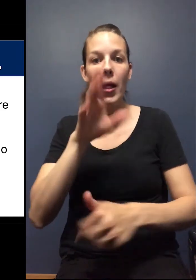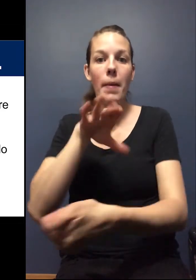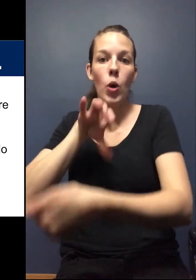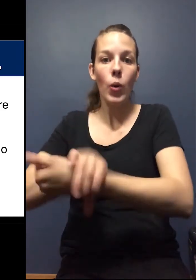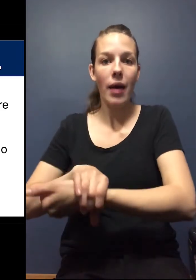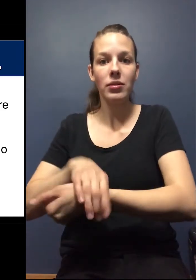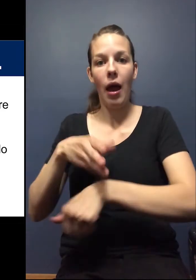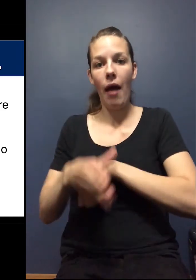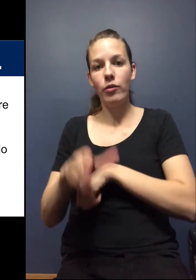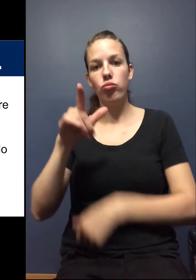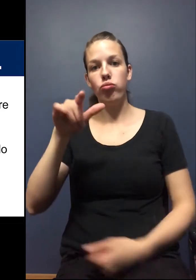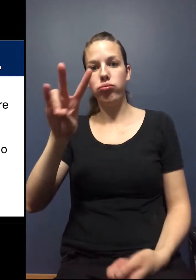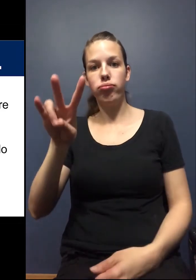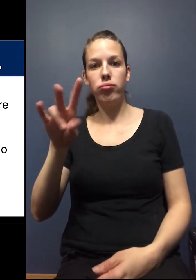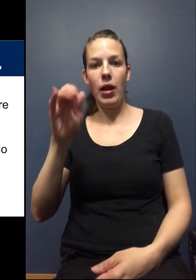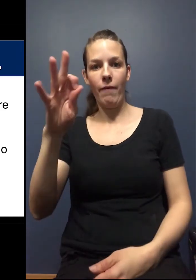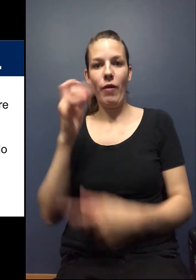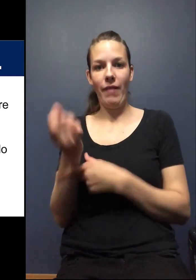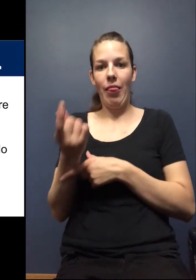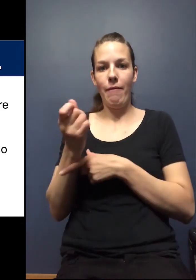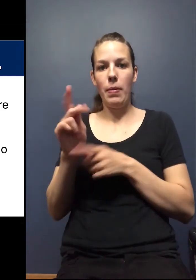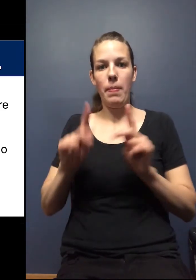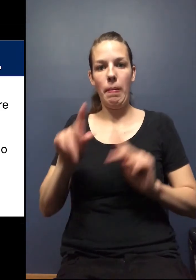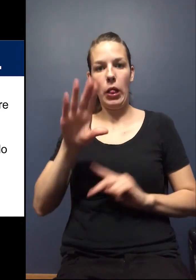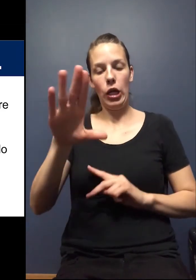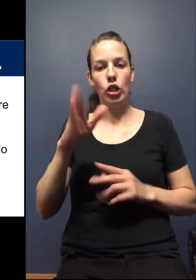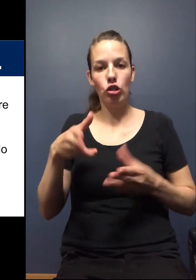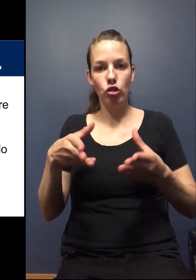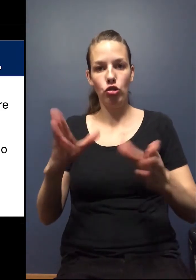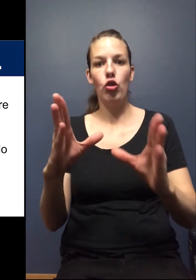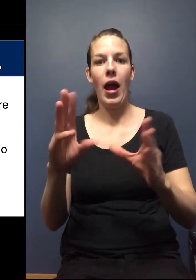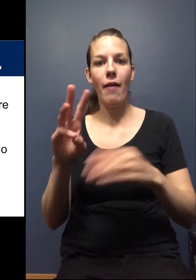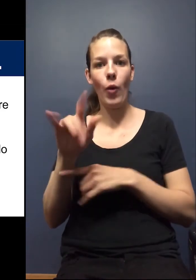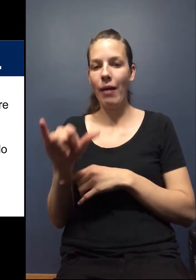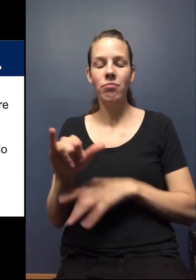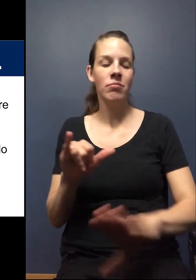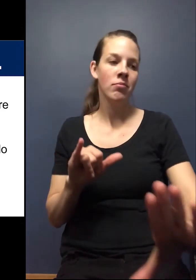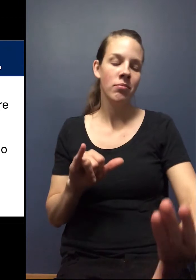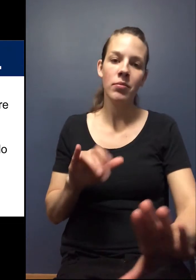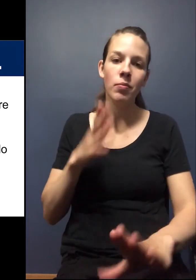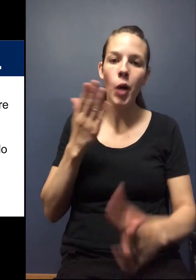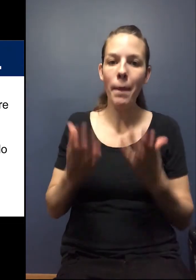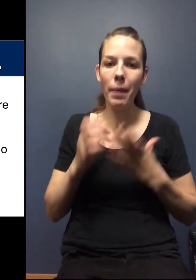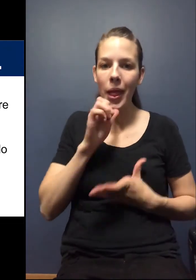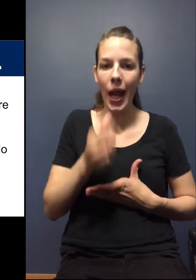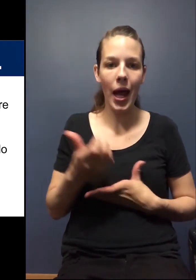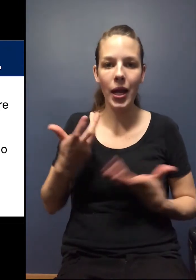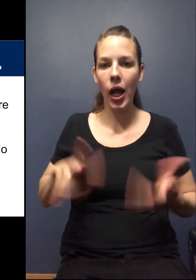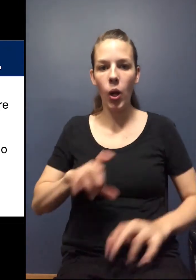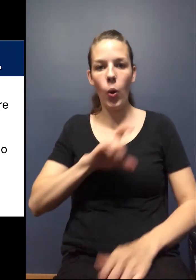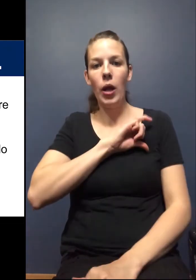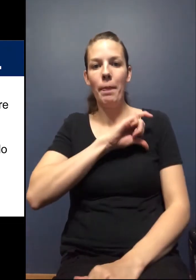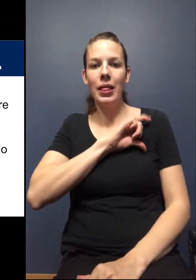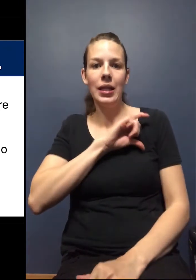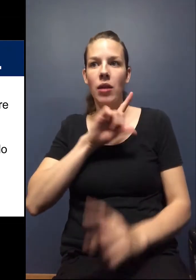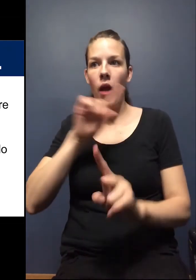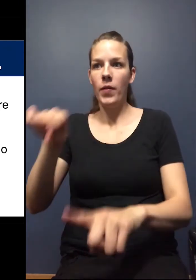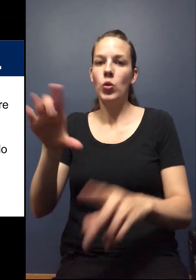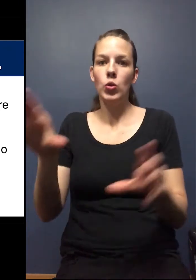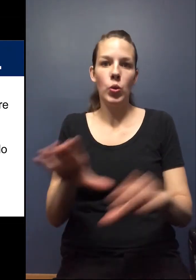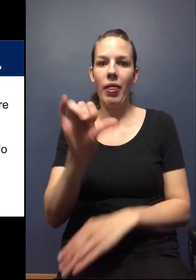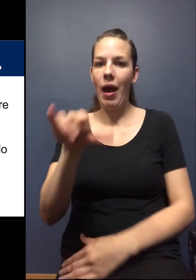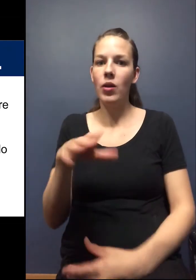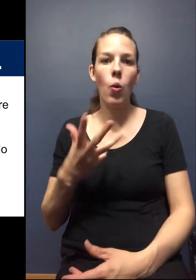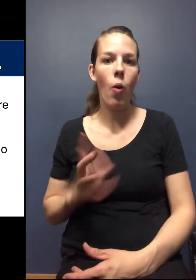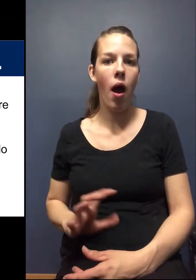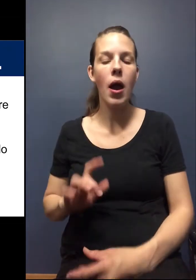after the 27th? If you have 11 people in your driveway versus 10, probably not. And I really don't want our police officers to have to do